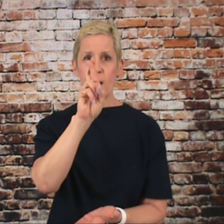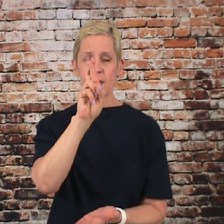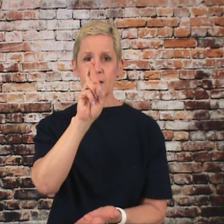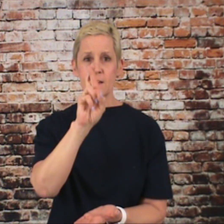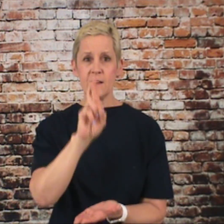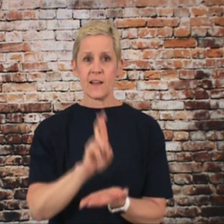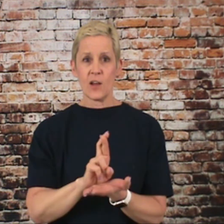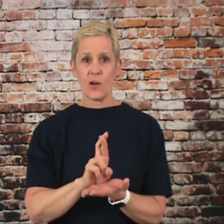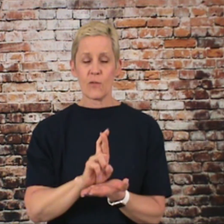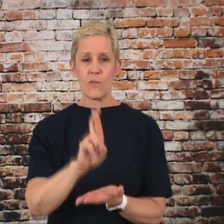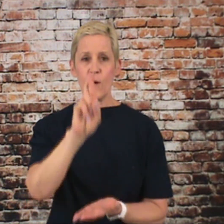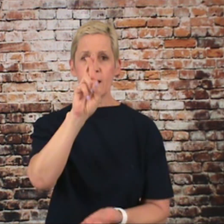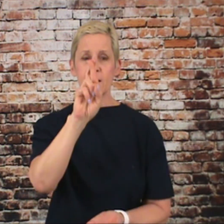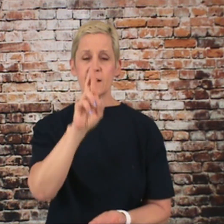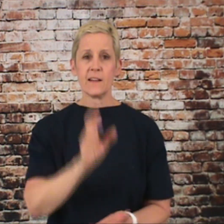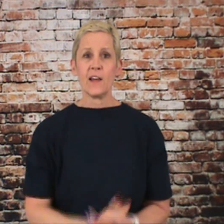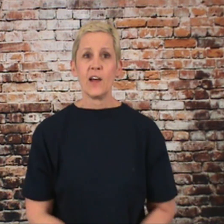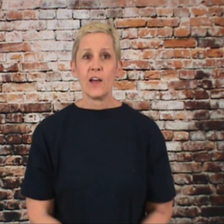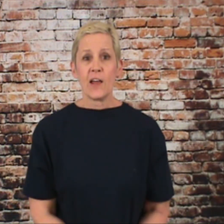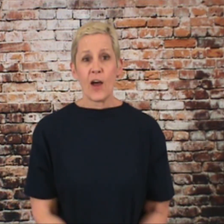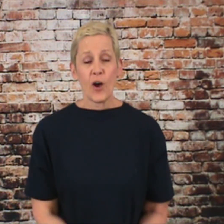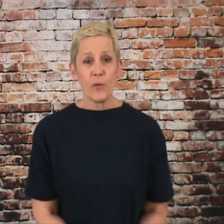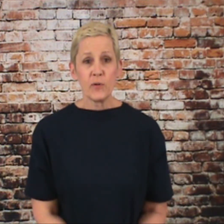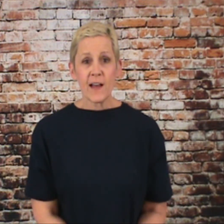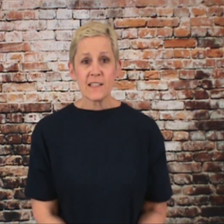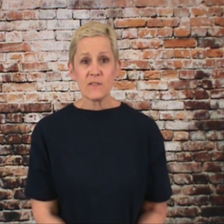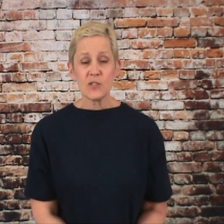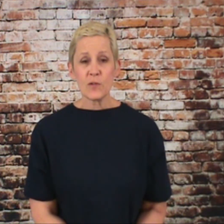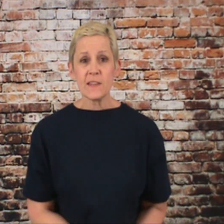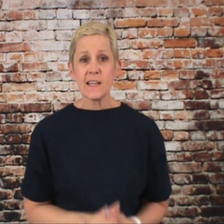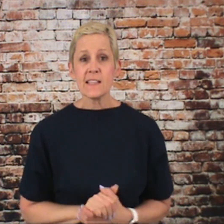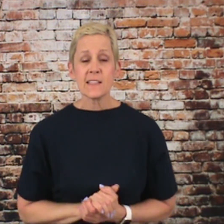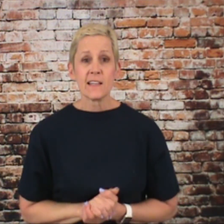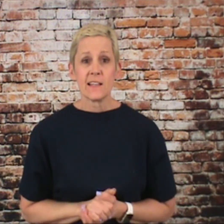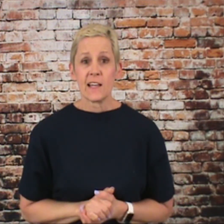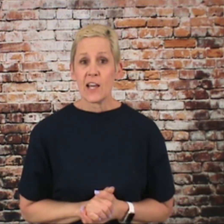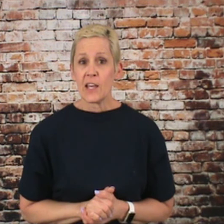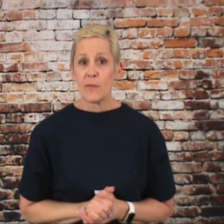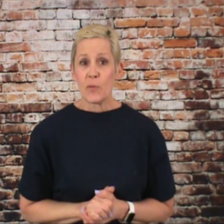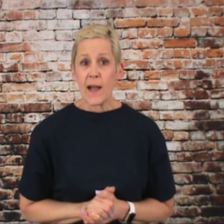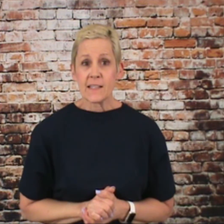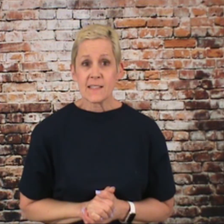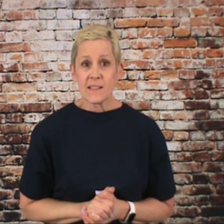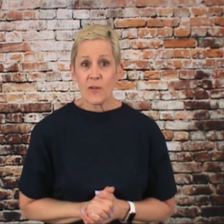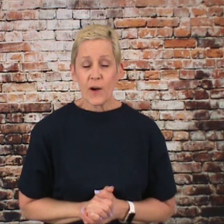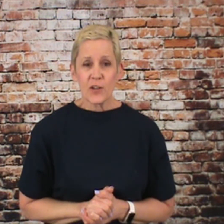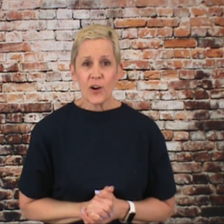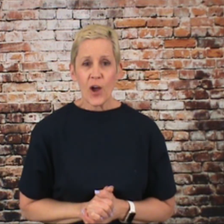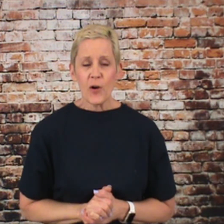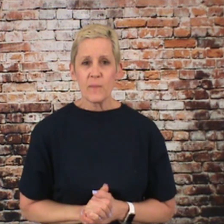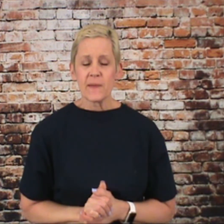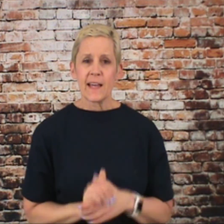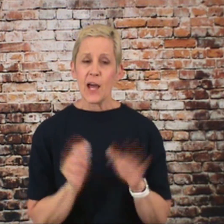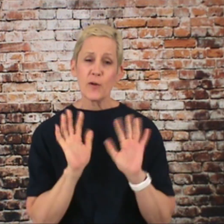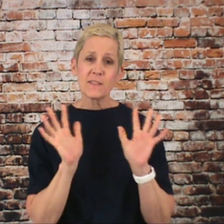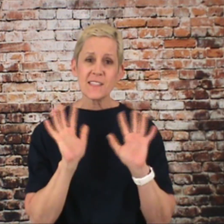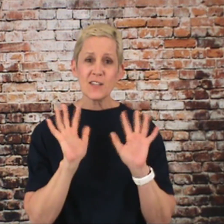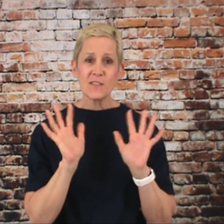Rock it. Rock it. I hope you guys have enjoyed this. Practice while you're at home. I hope to see you